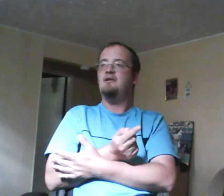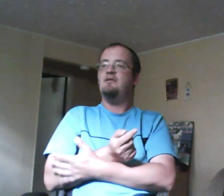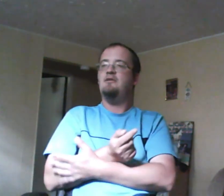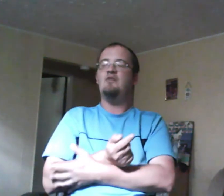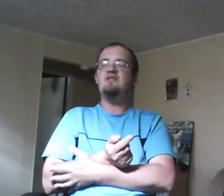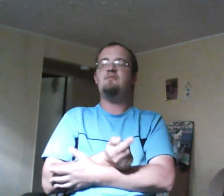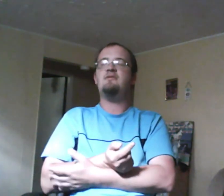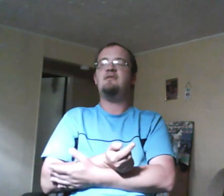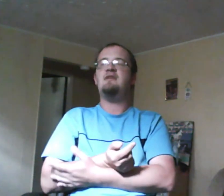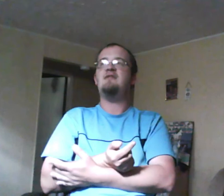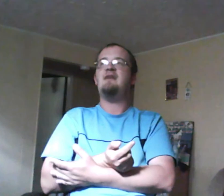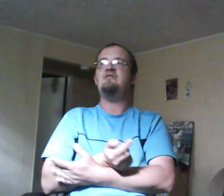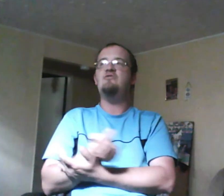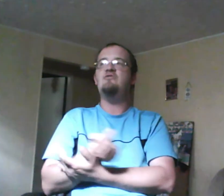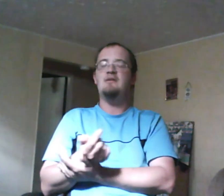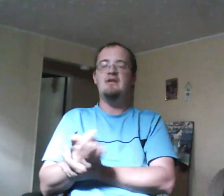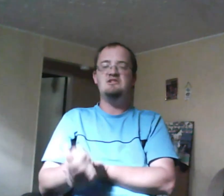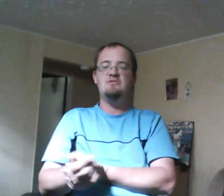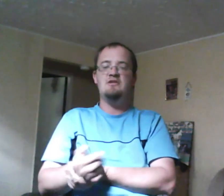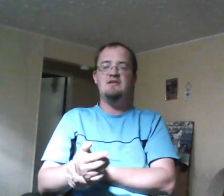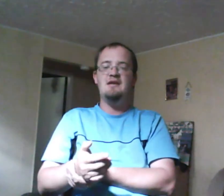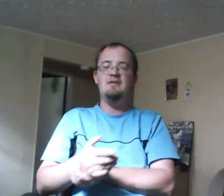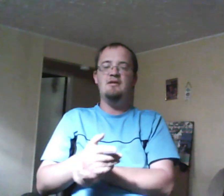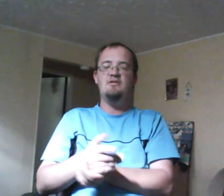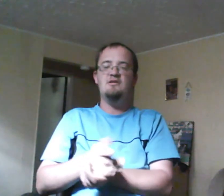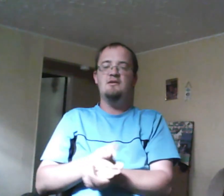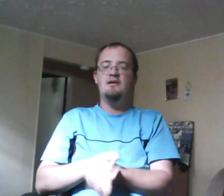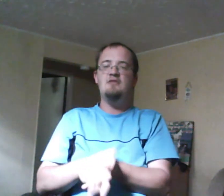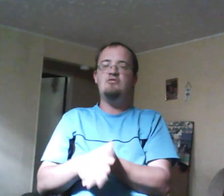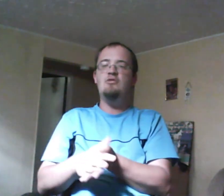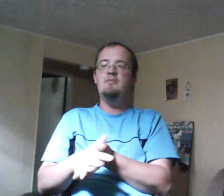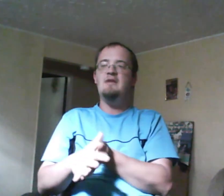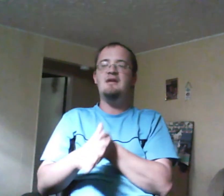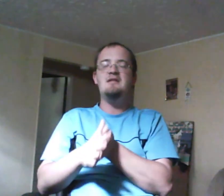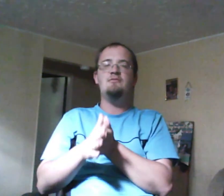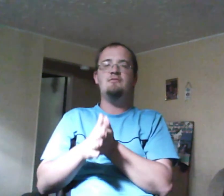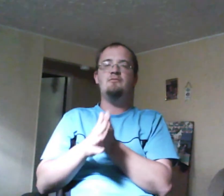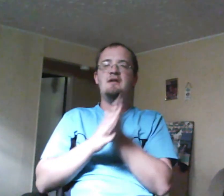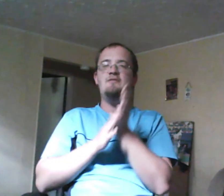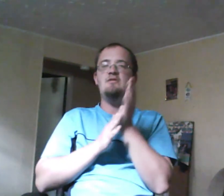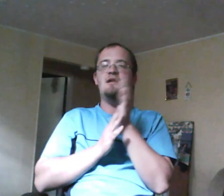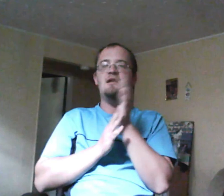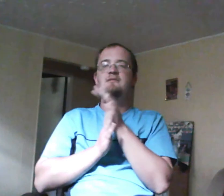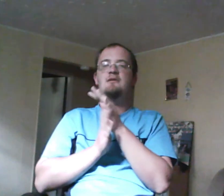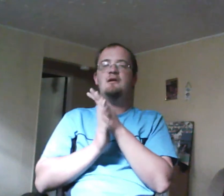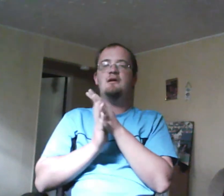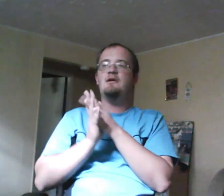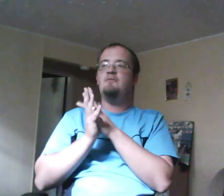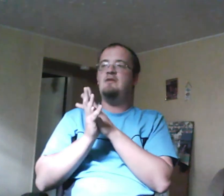sick to have a note and then she was going to take pills on the school bus and then put headphones on and basically fall asleep